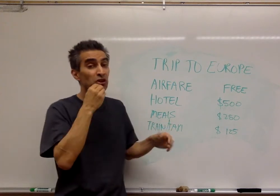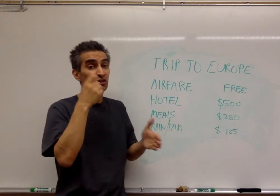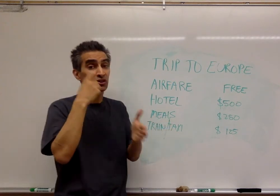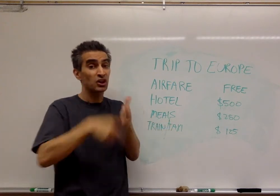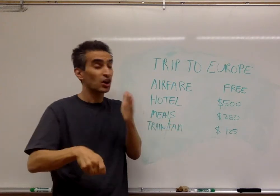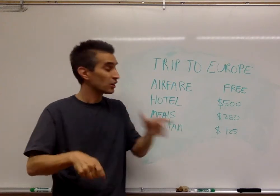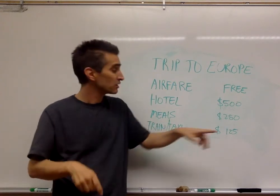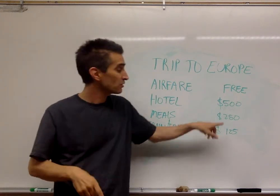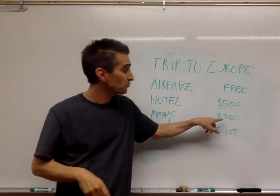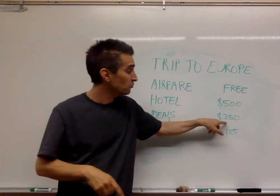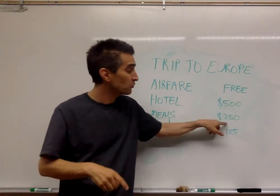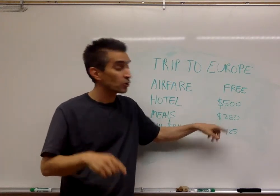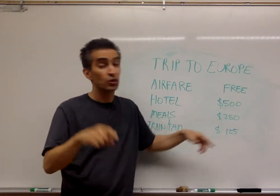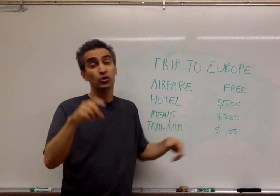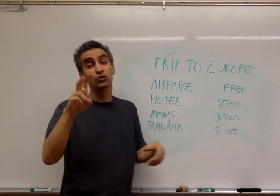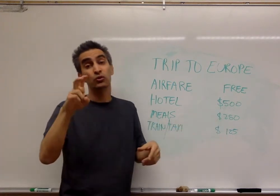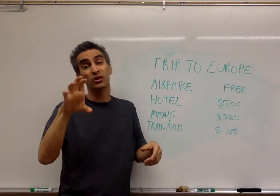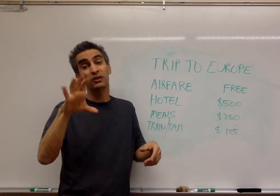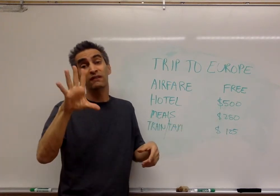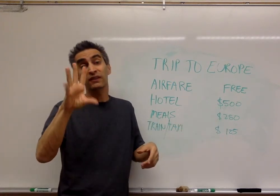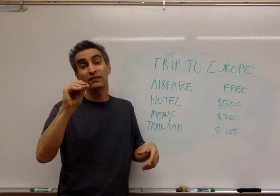meals, which cost $250,